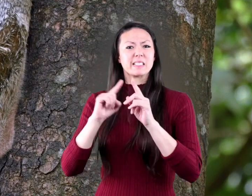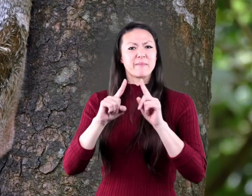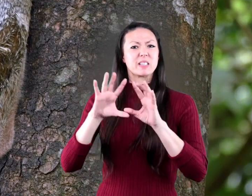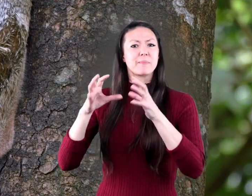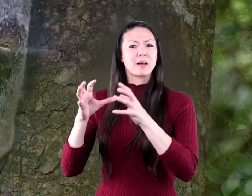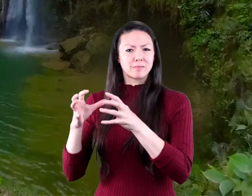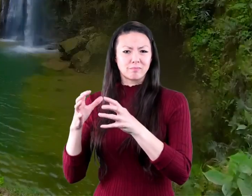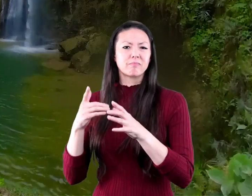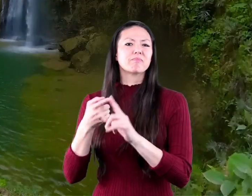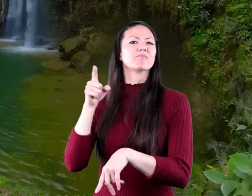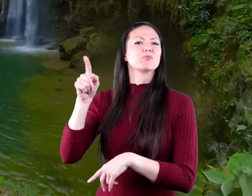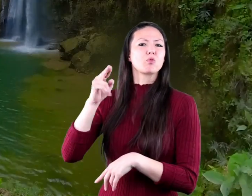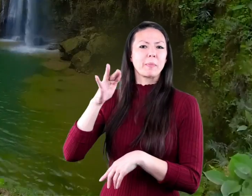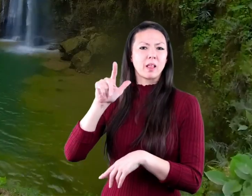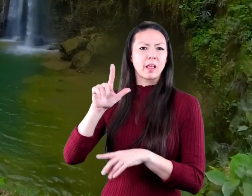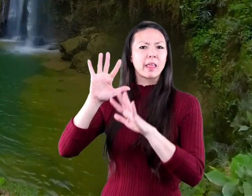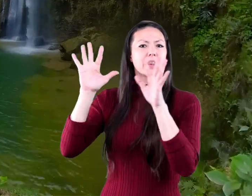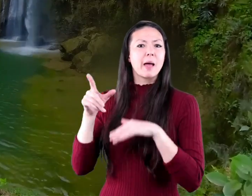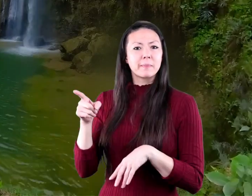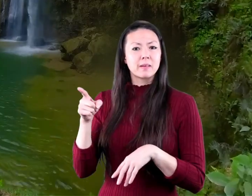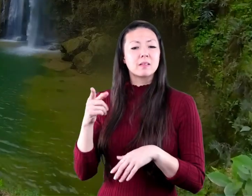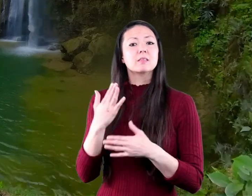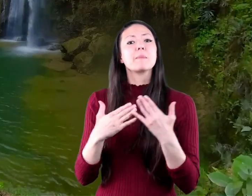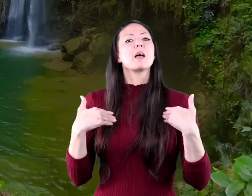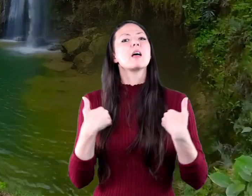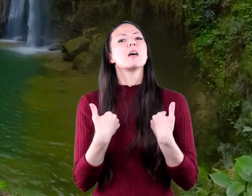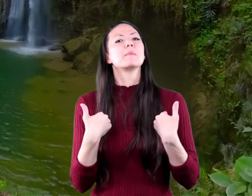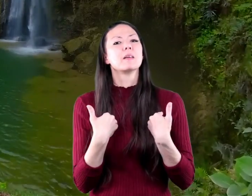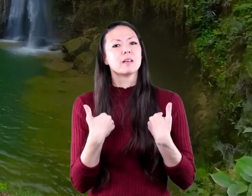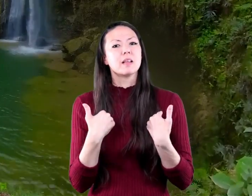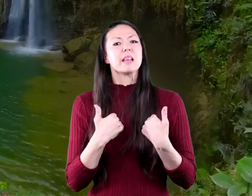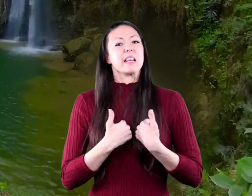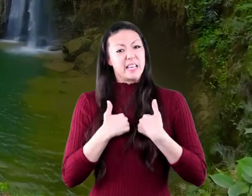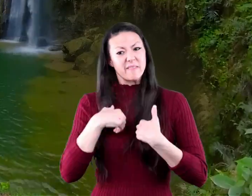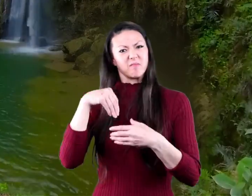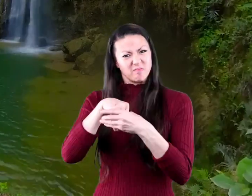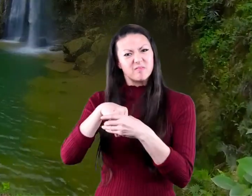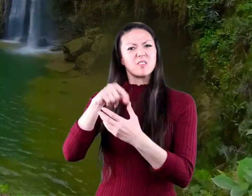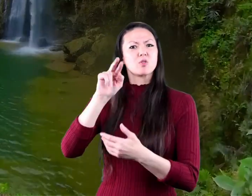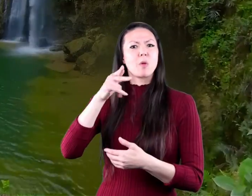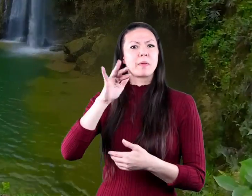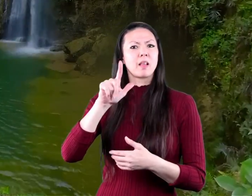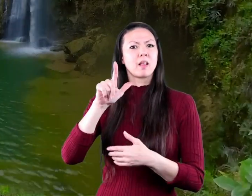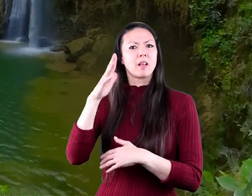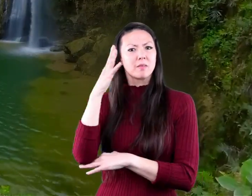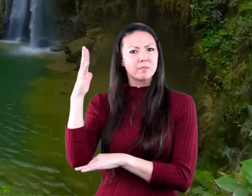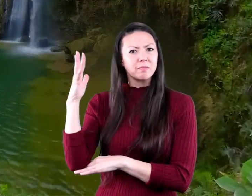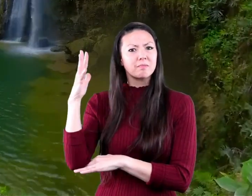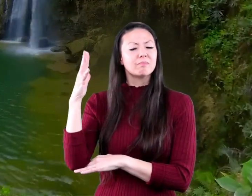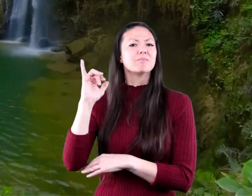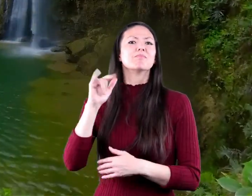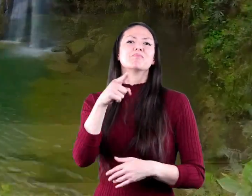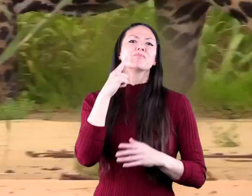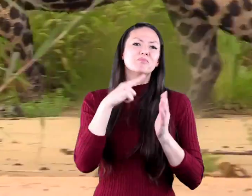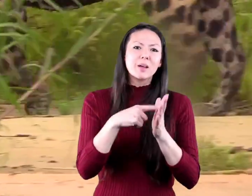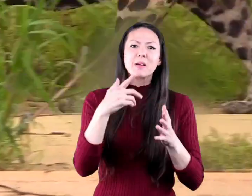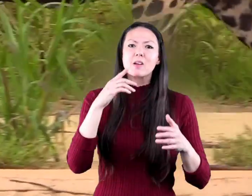come from tropical climates some animals that live in tropical climates include jaguars